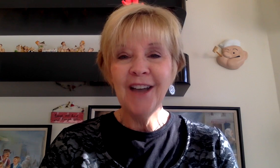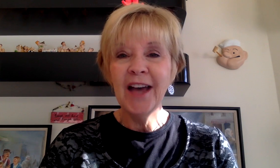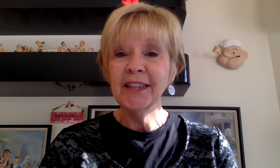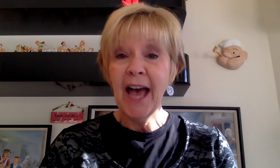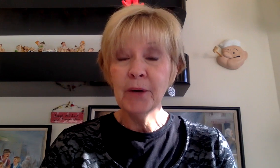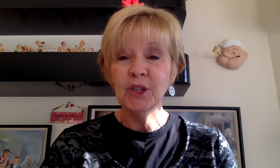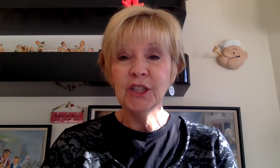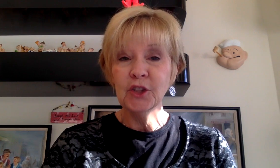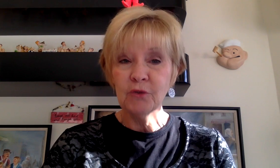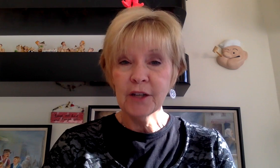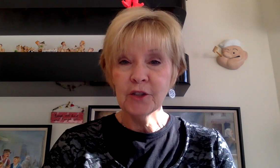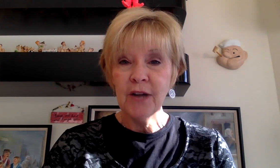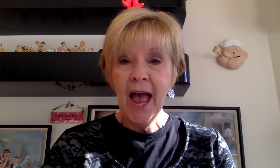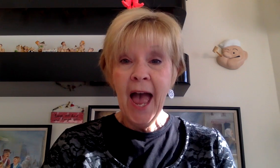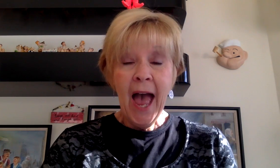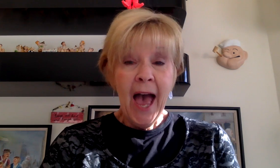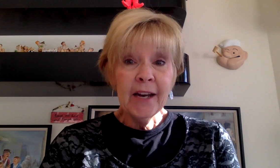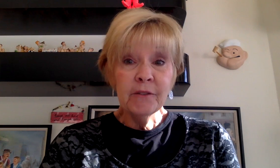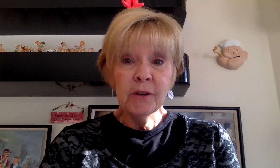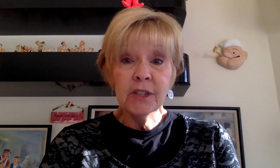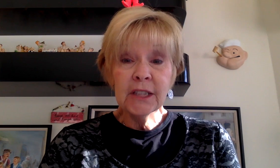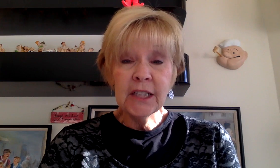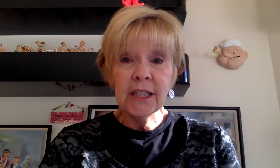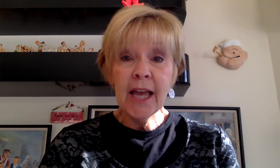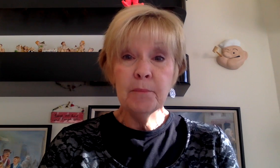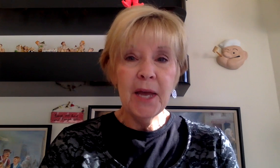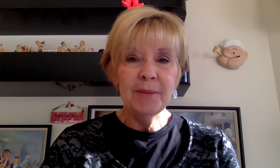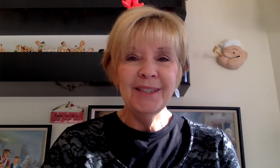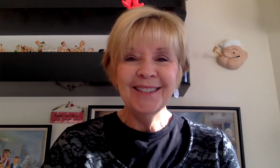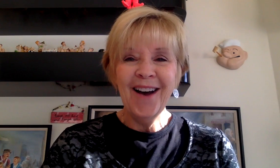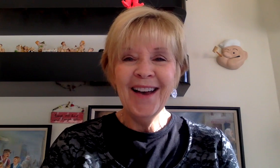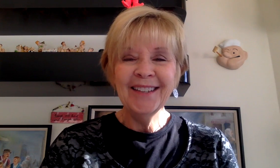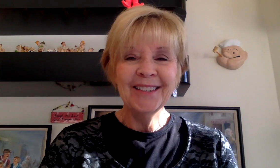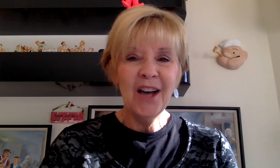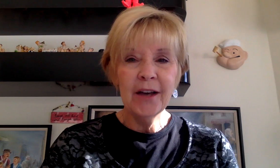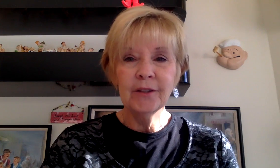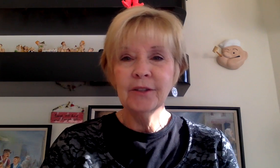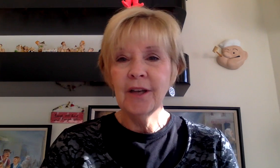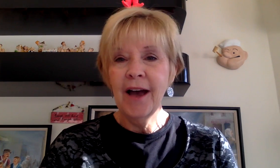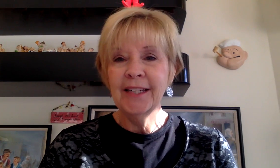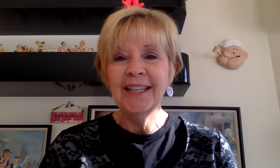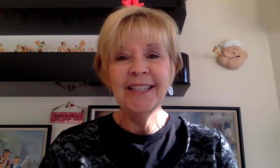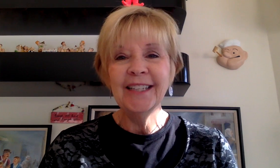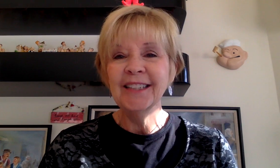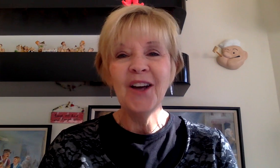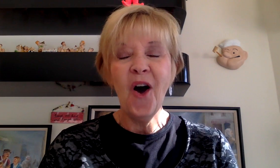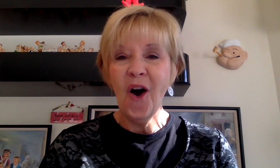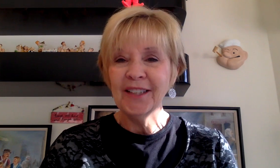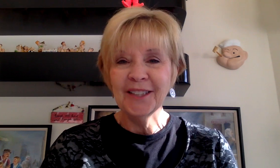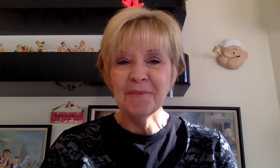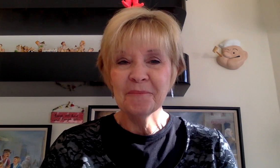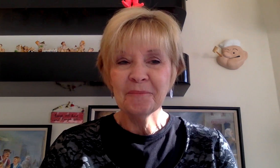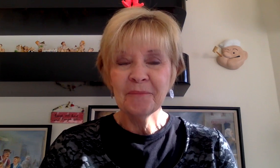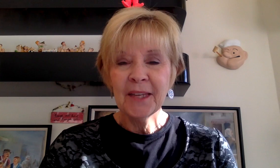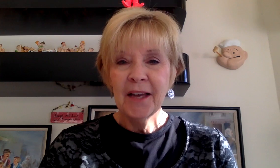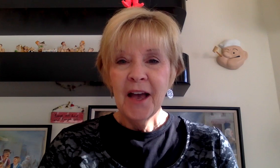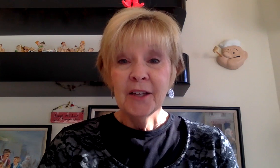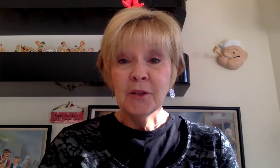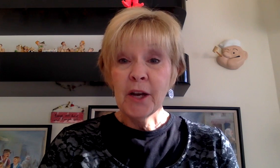sign language instructor. And have you ever seen a baby sign, a toddler sign? It is awesome. So I